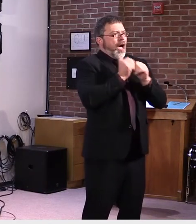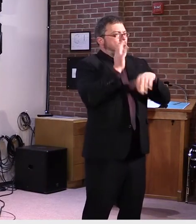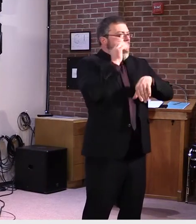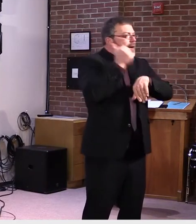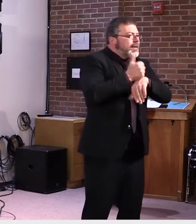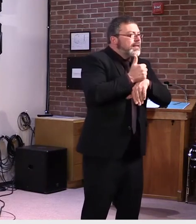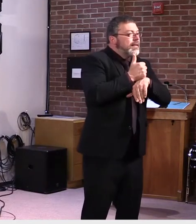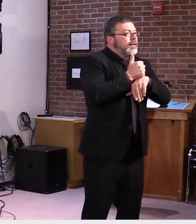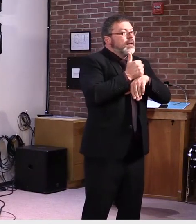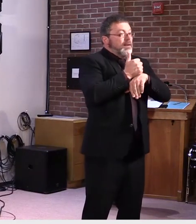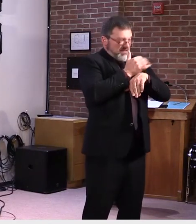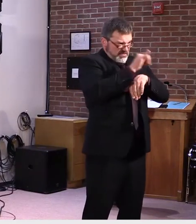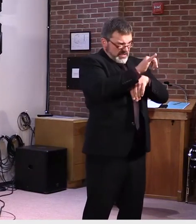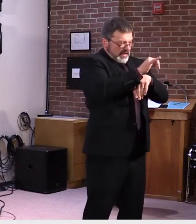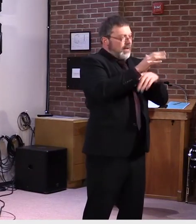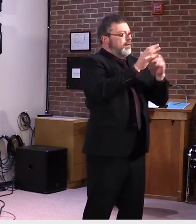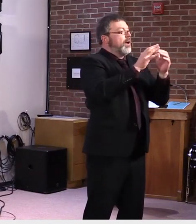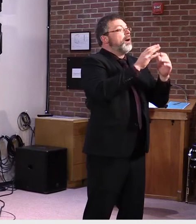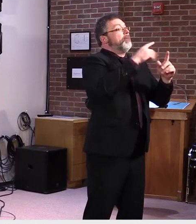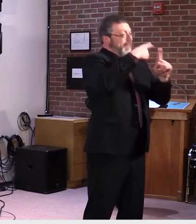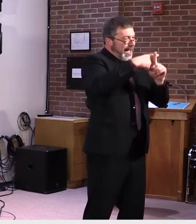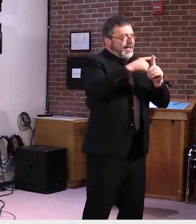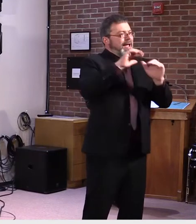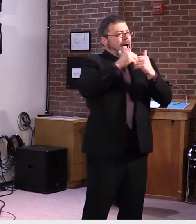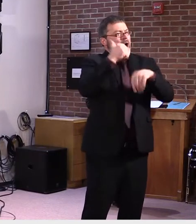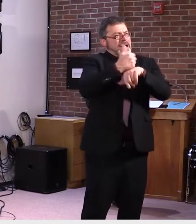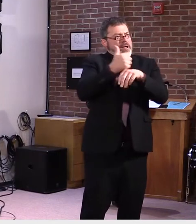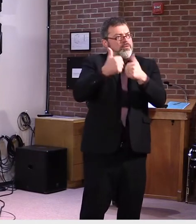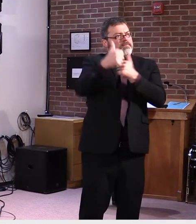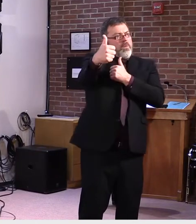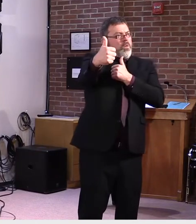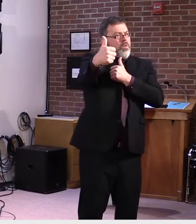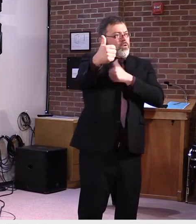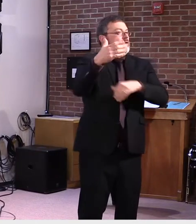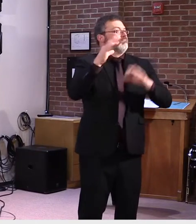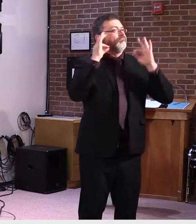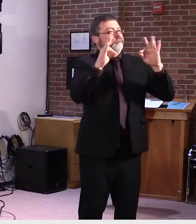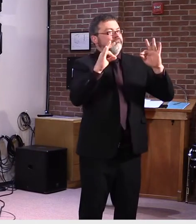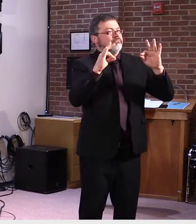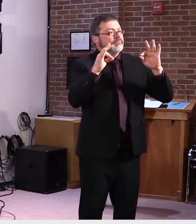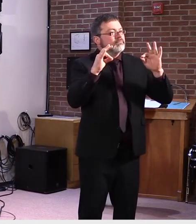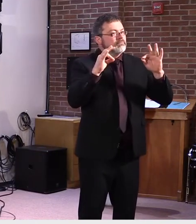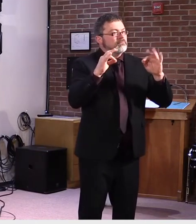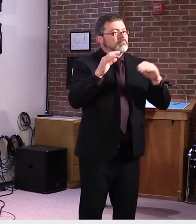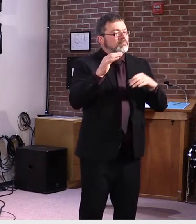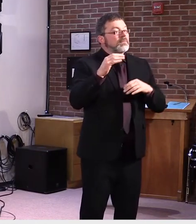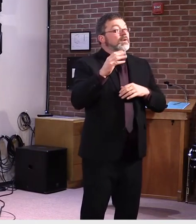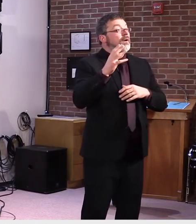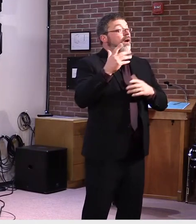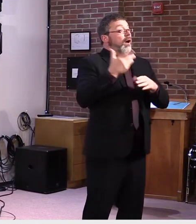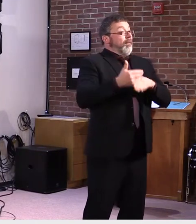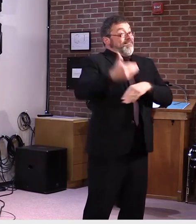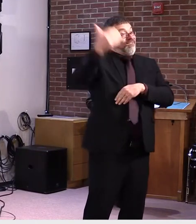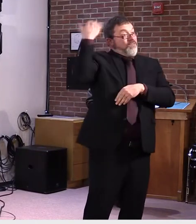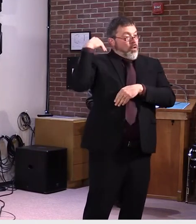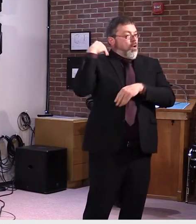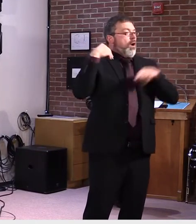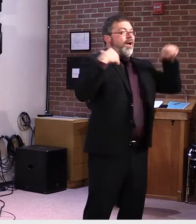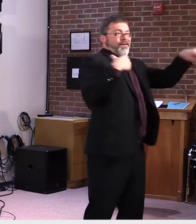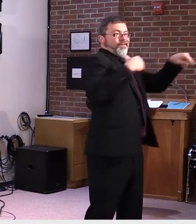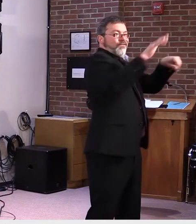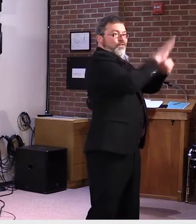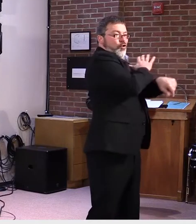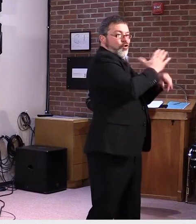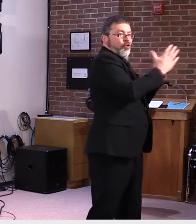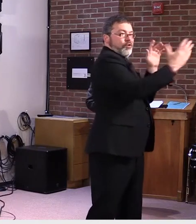with our focus on in-person instruction for younger students in grades pre-k through five. Our state level efforts to improve remote learning for all